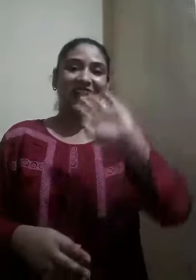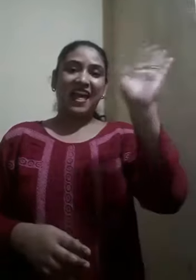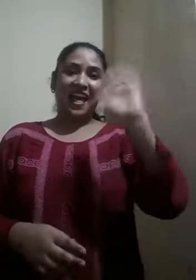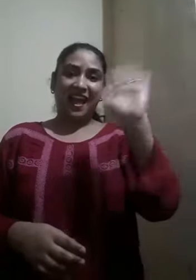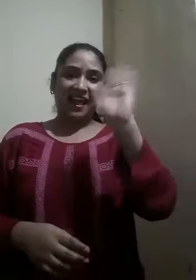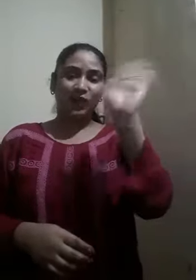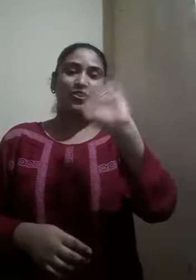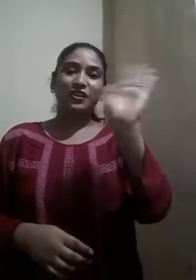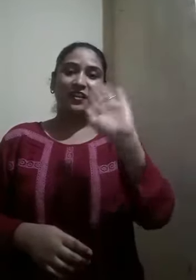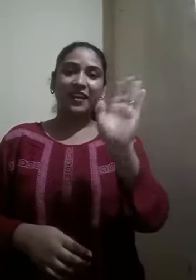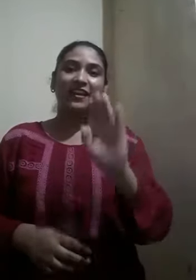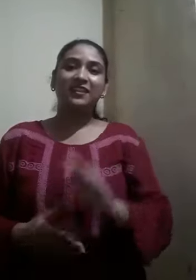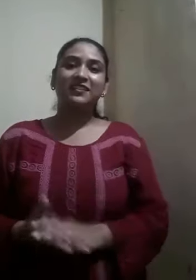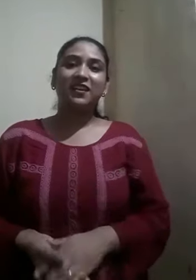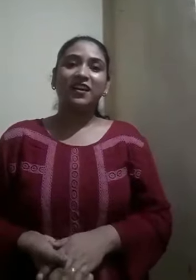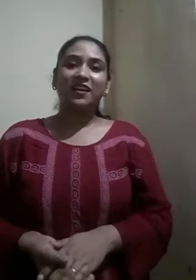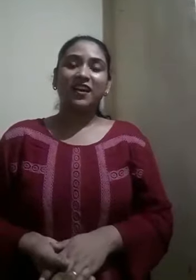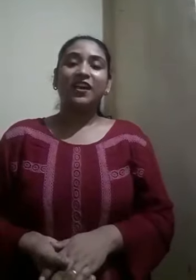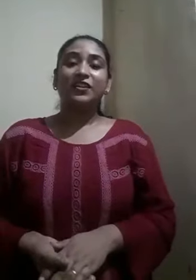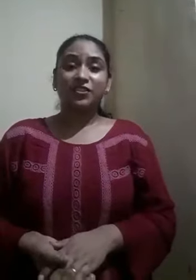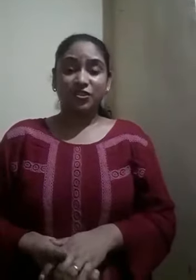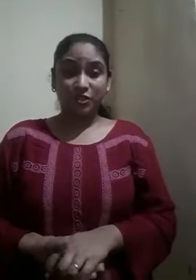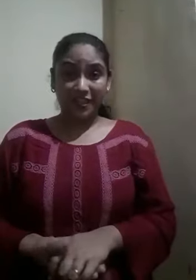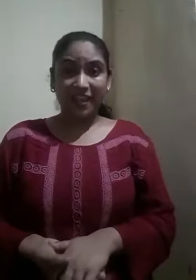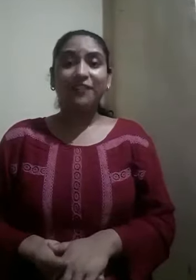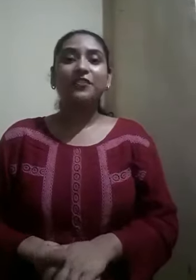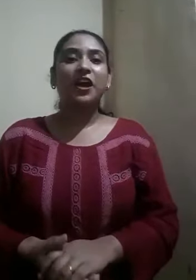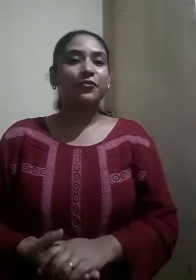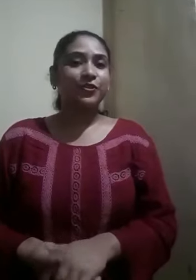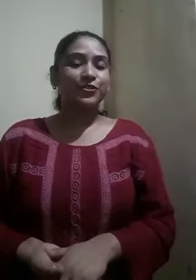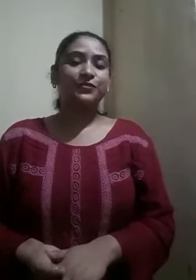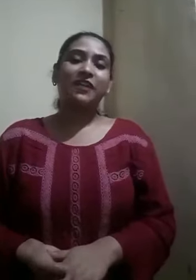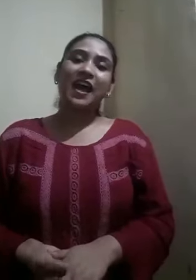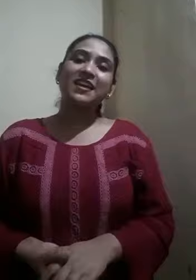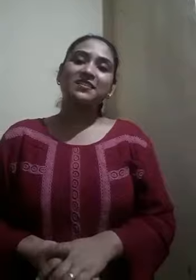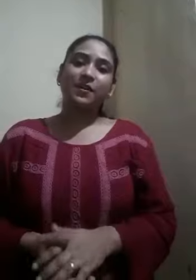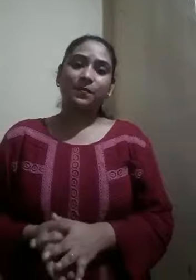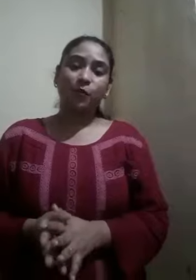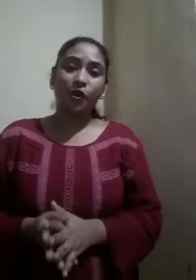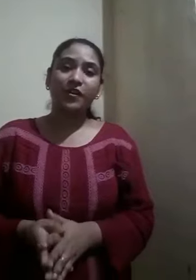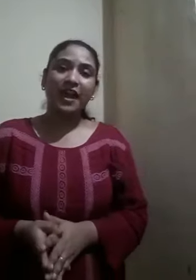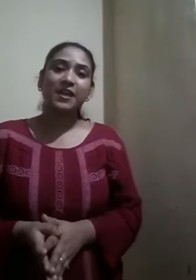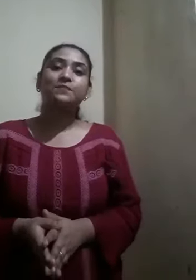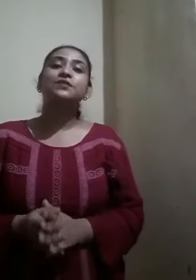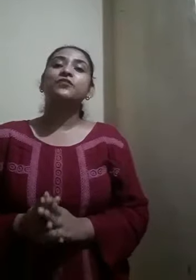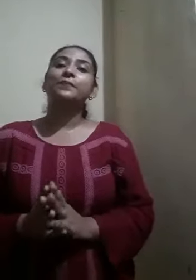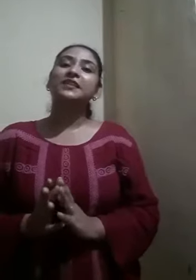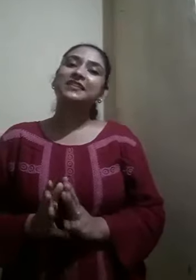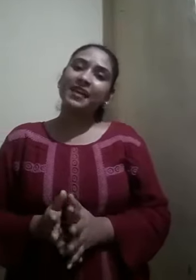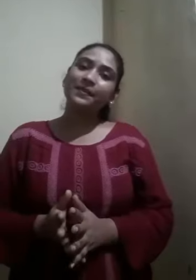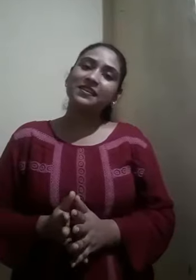Hello children, today we are going to revise some more rhymes from the syllabus.